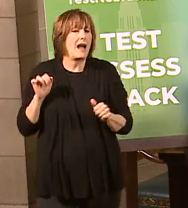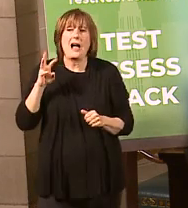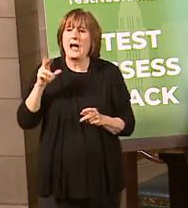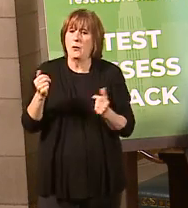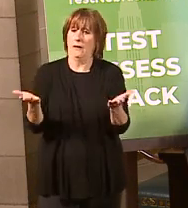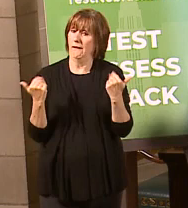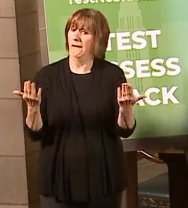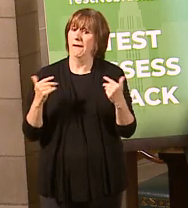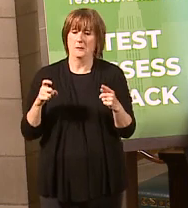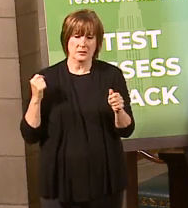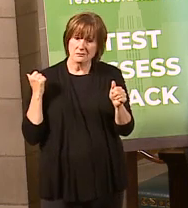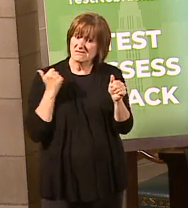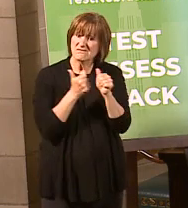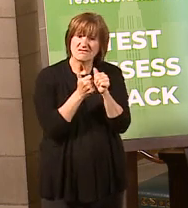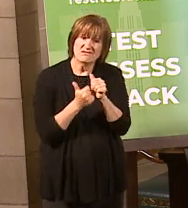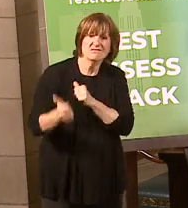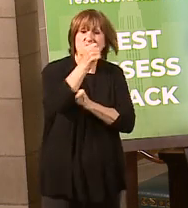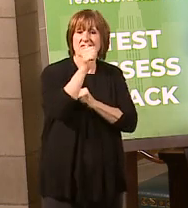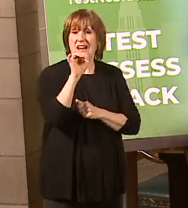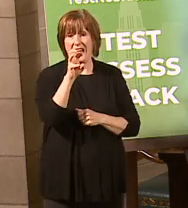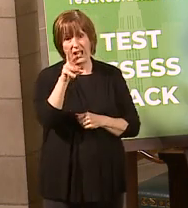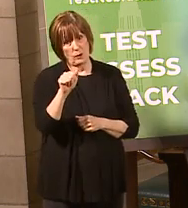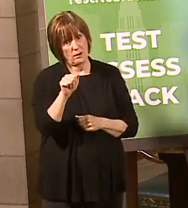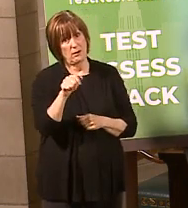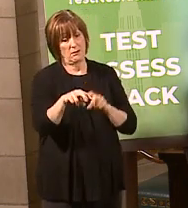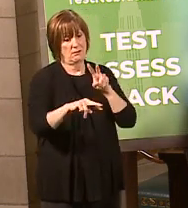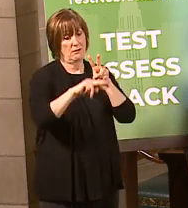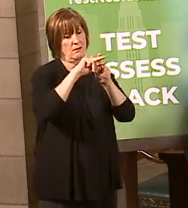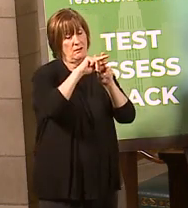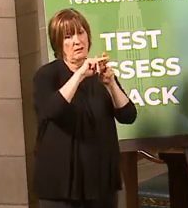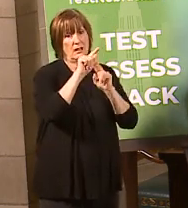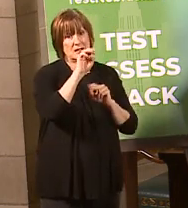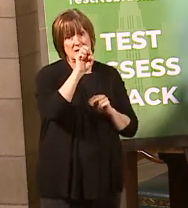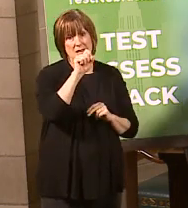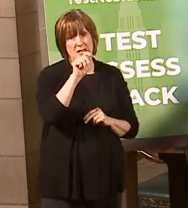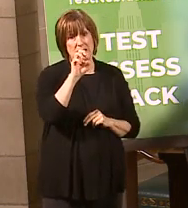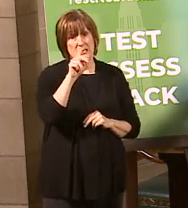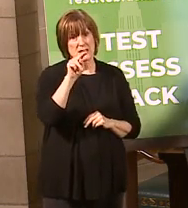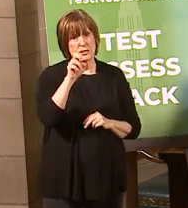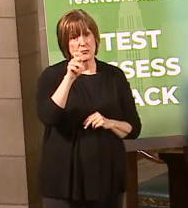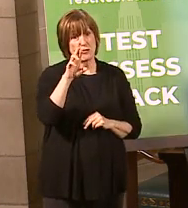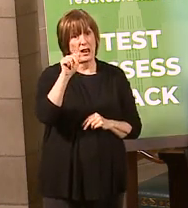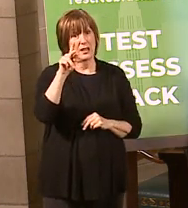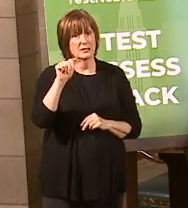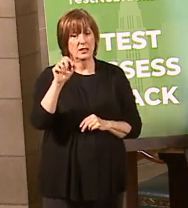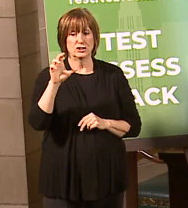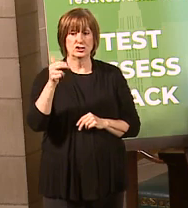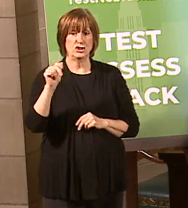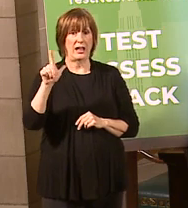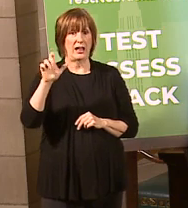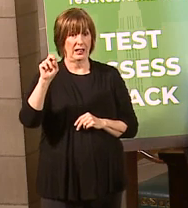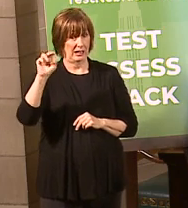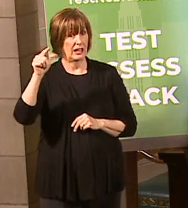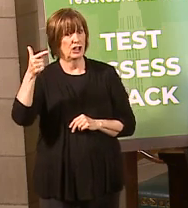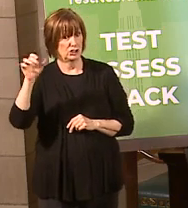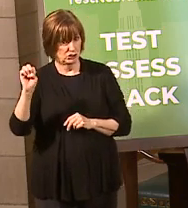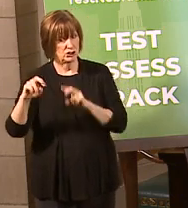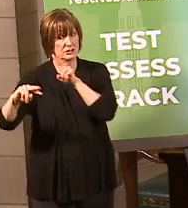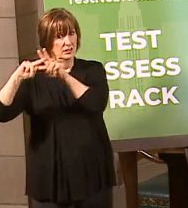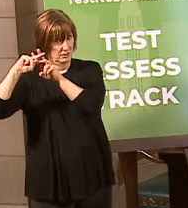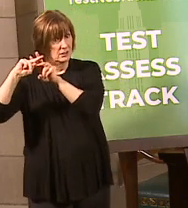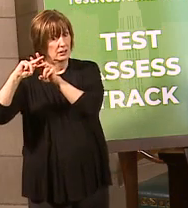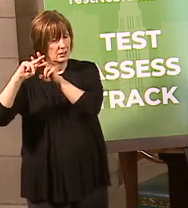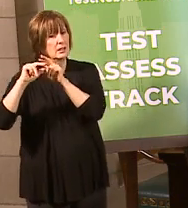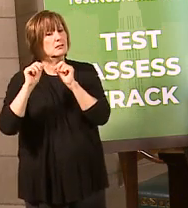here. So do that hashtag Test Nebraska Challenge. Go sign up. Get it out to five of your friends. Use the viral